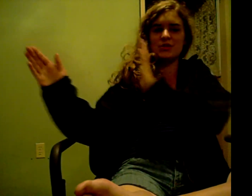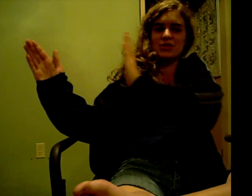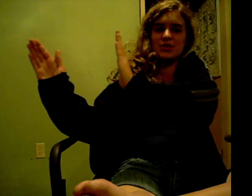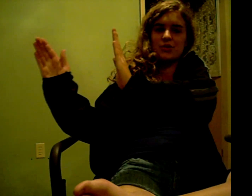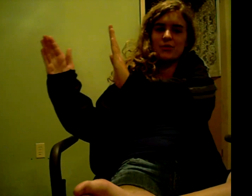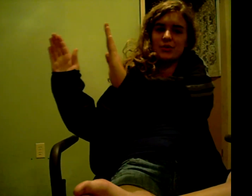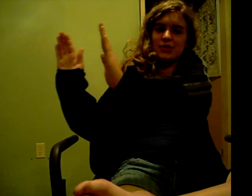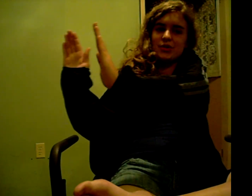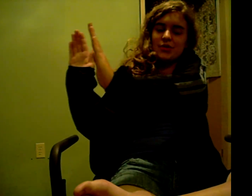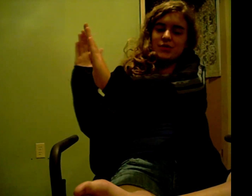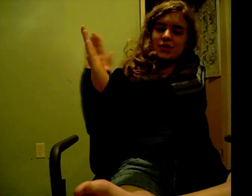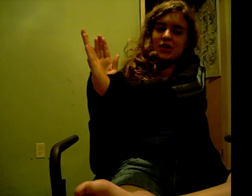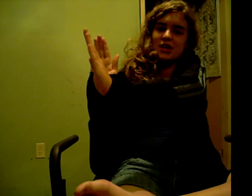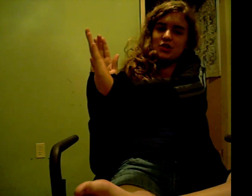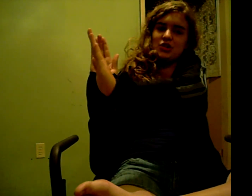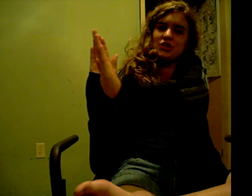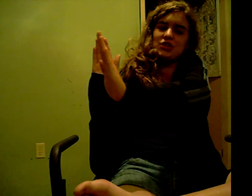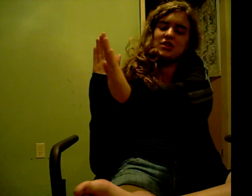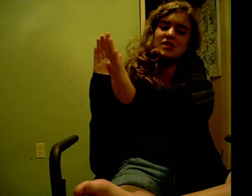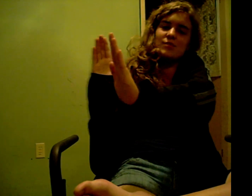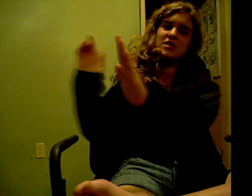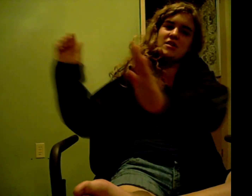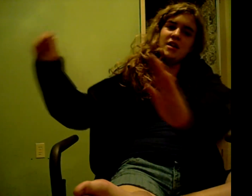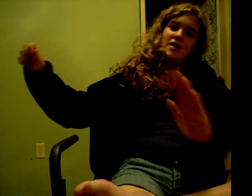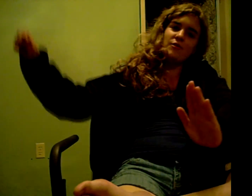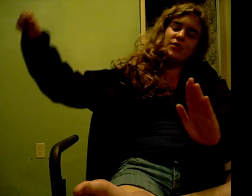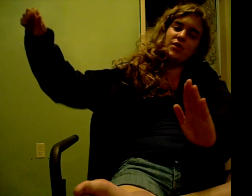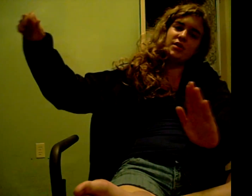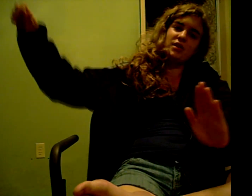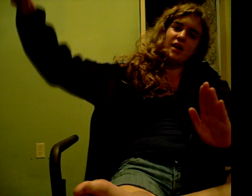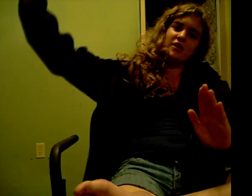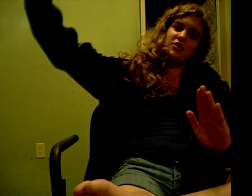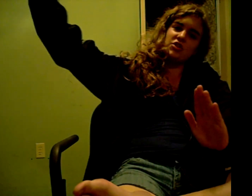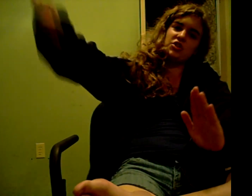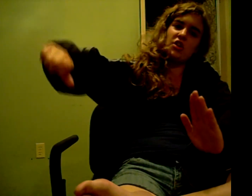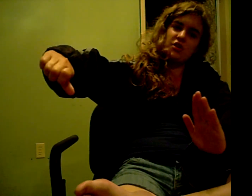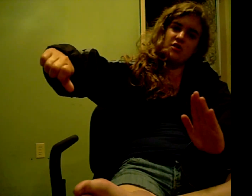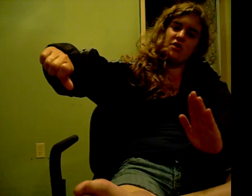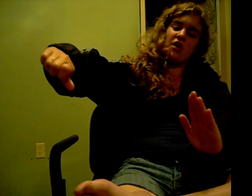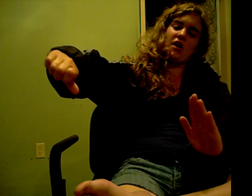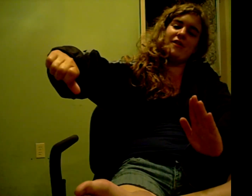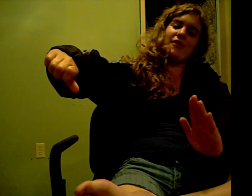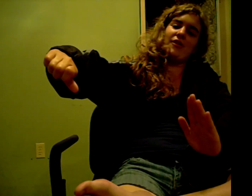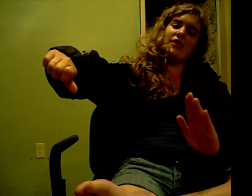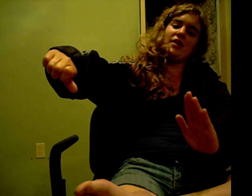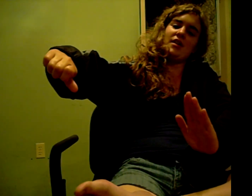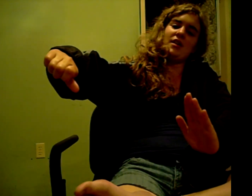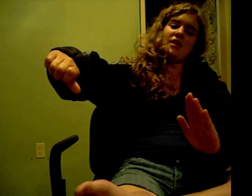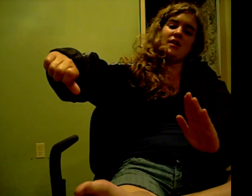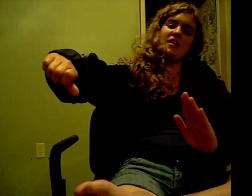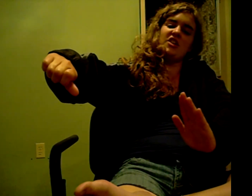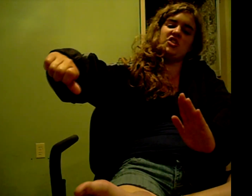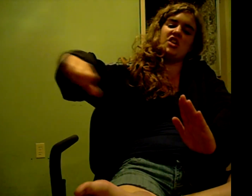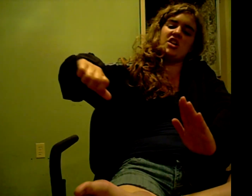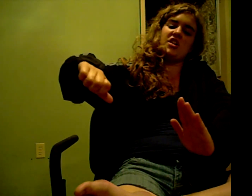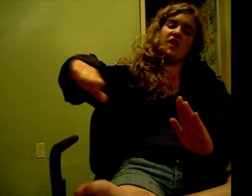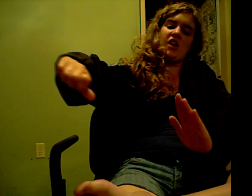the corner to go into the kitchen and sees me with the slider stuck on a hot dog standing there.